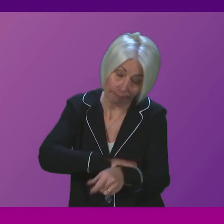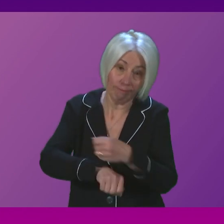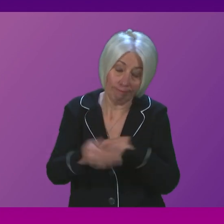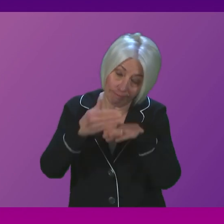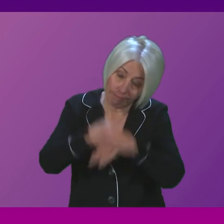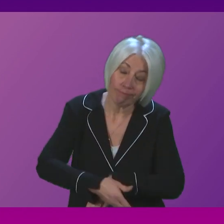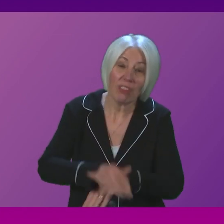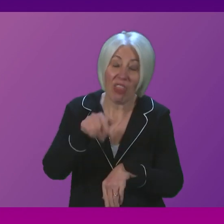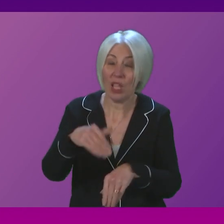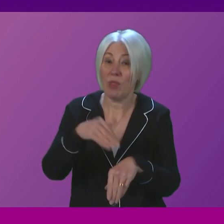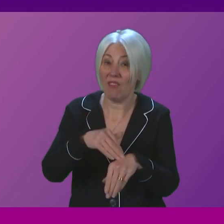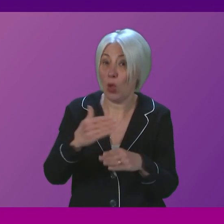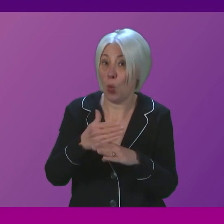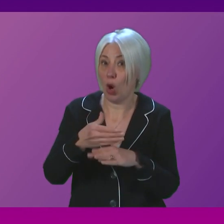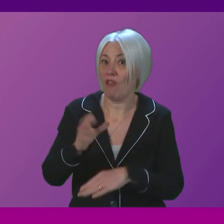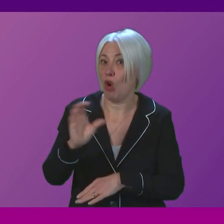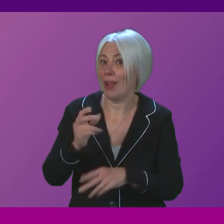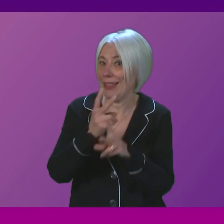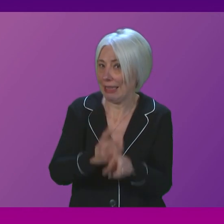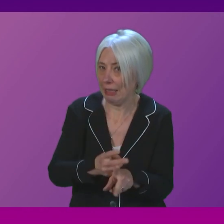cancer care. Evelyn Tweed.